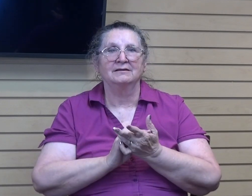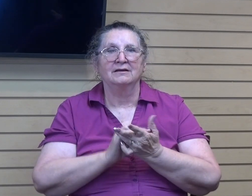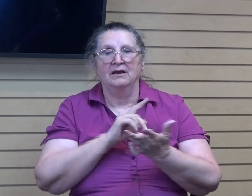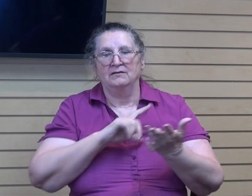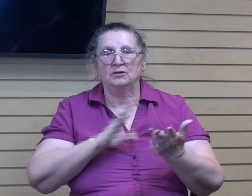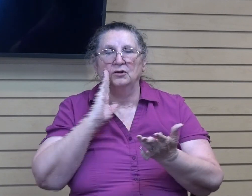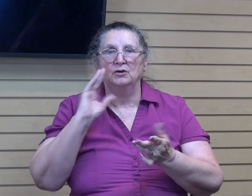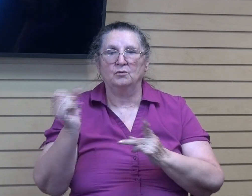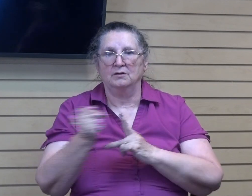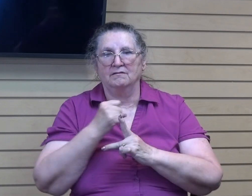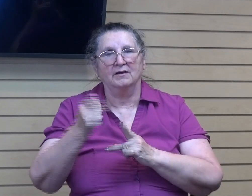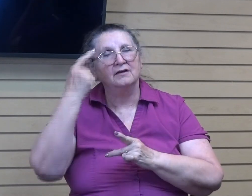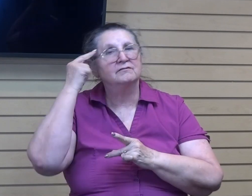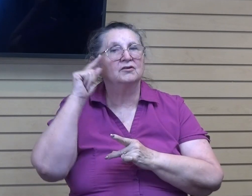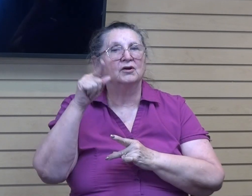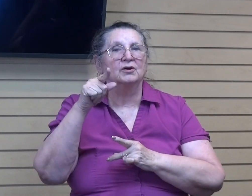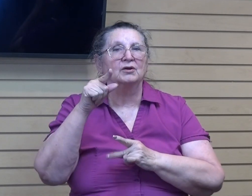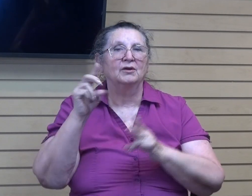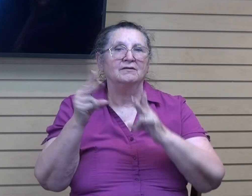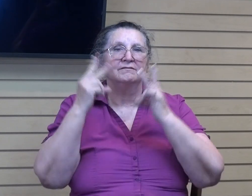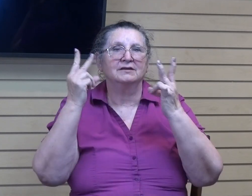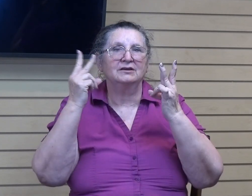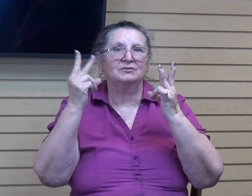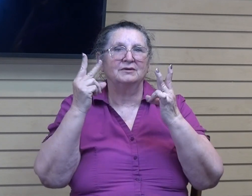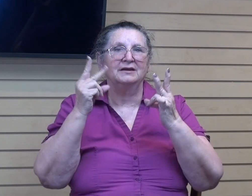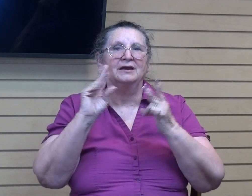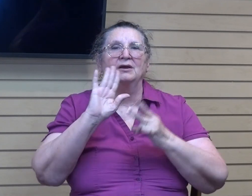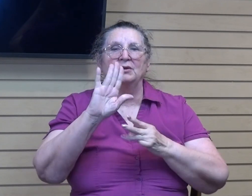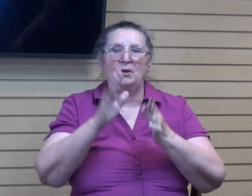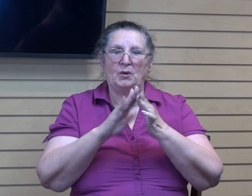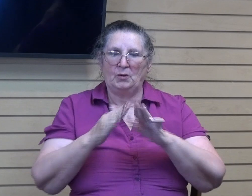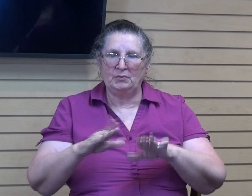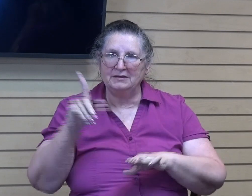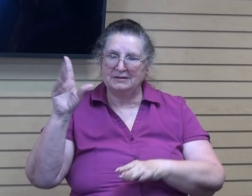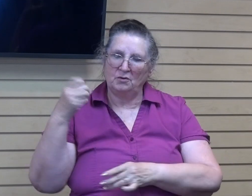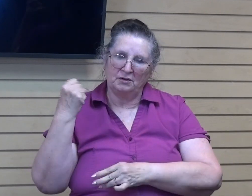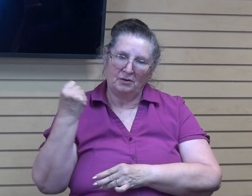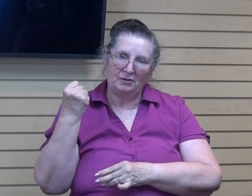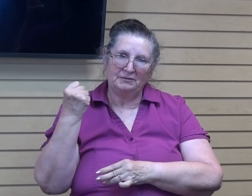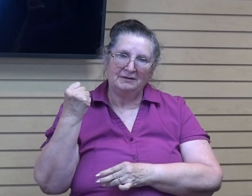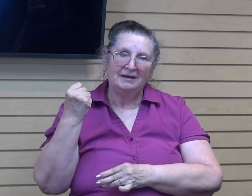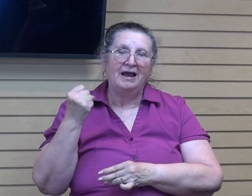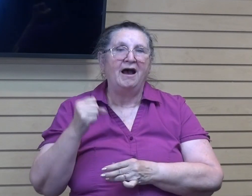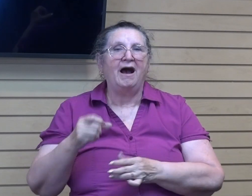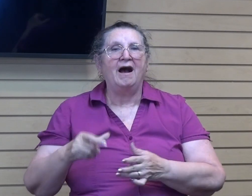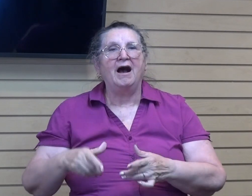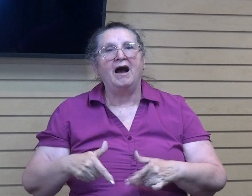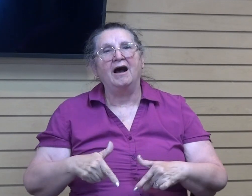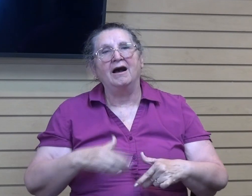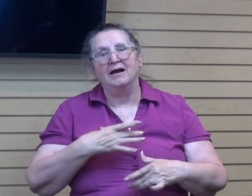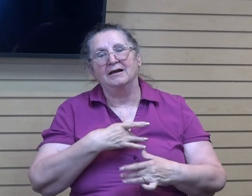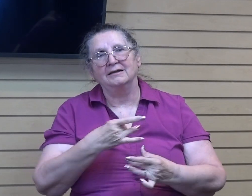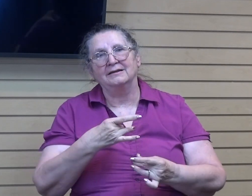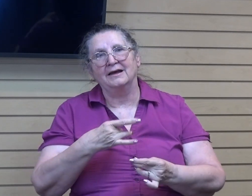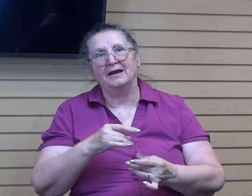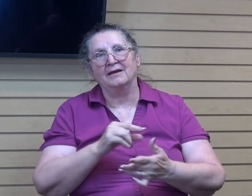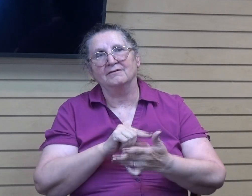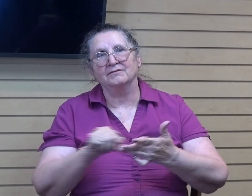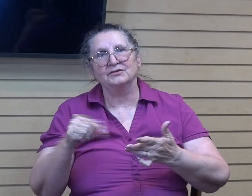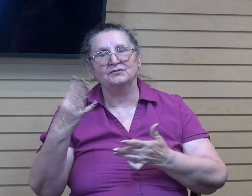and he shall hold your peace. I like the way the New Living Translation puts verse 14. It says, and the Lord